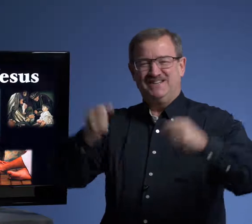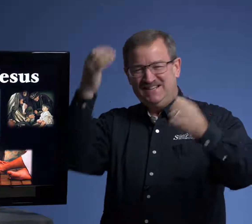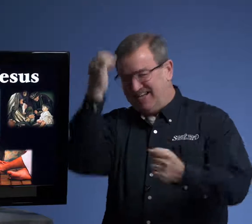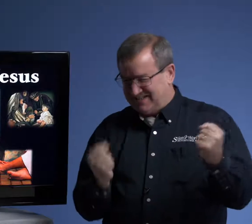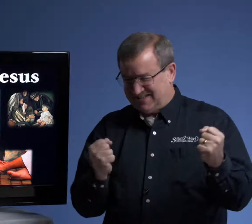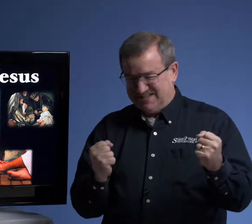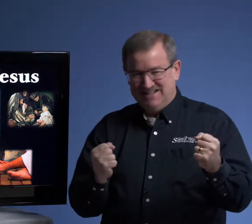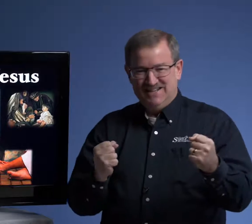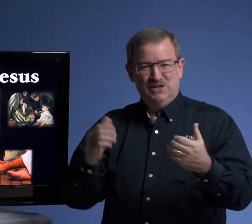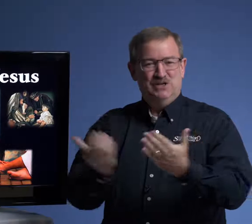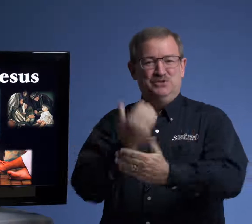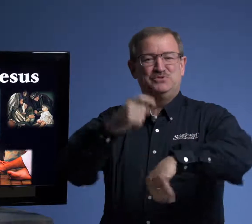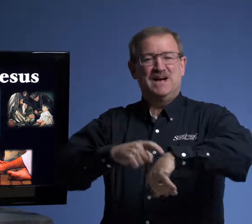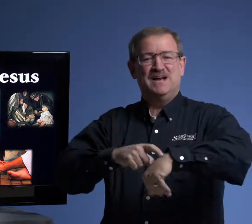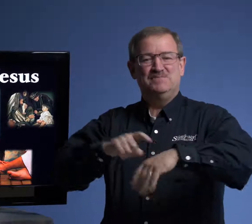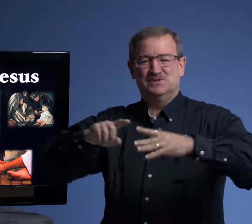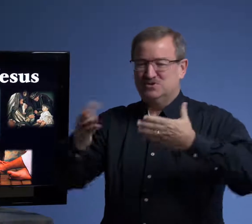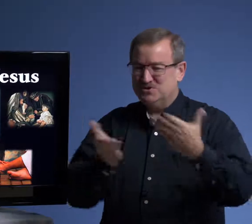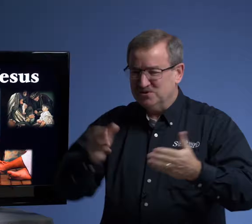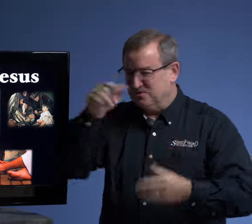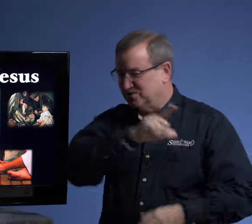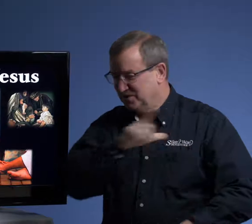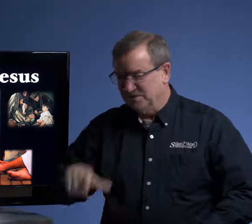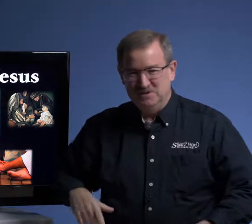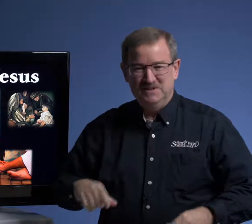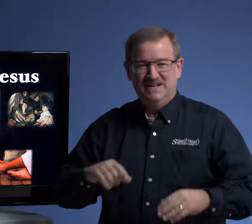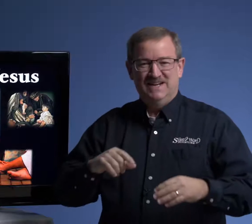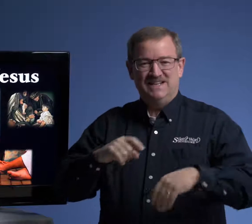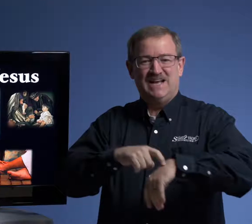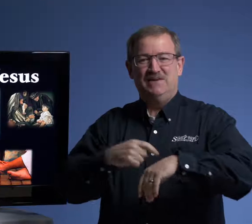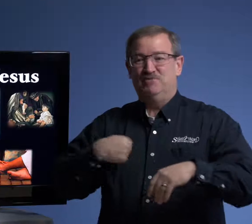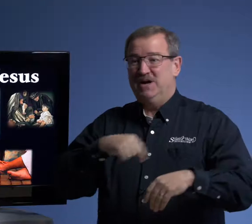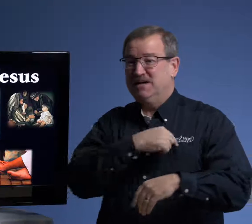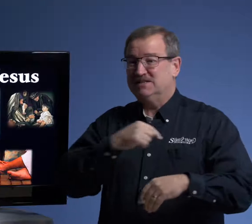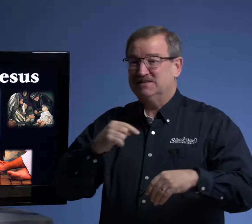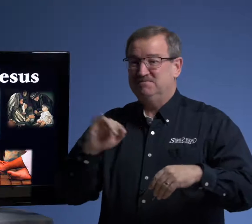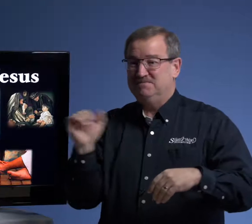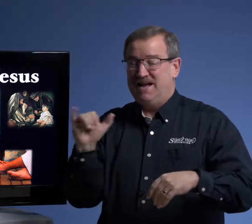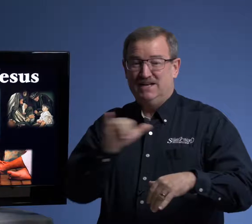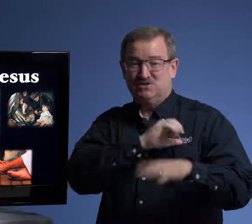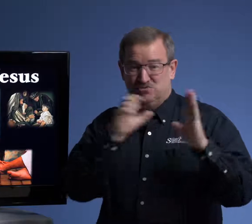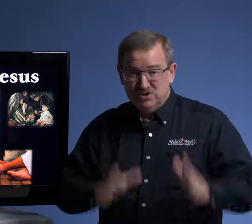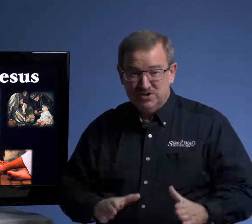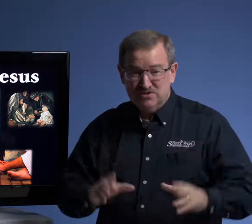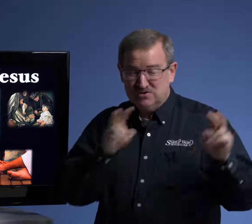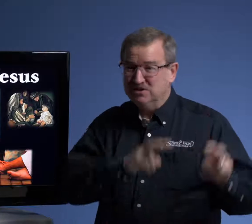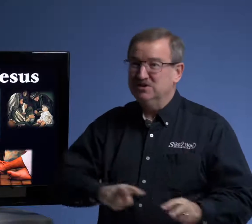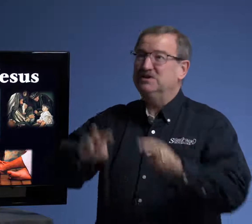Yes. A new time to serve the Lord. A time for us as Christians to look